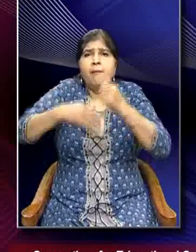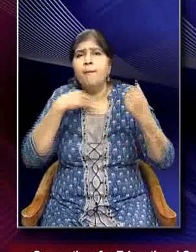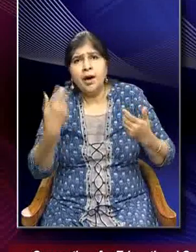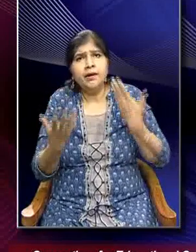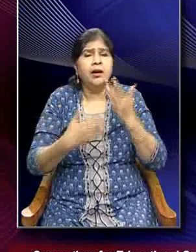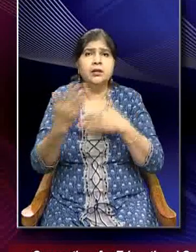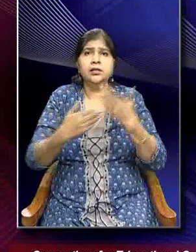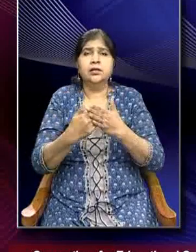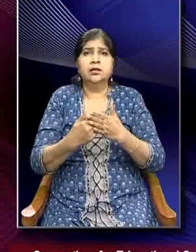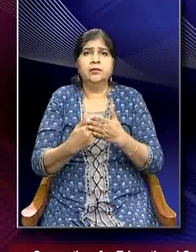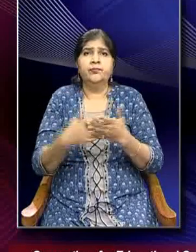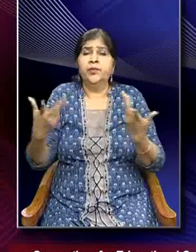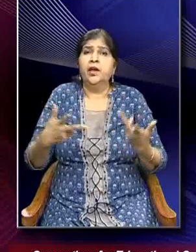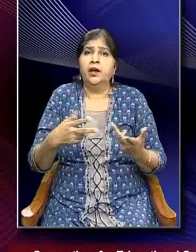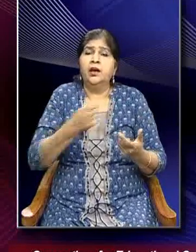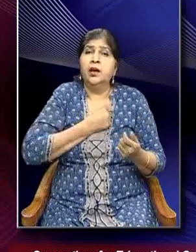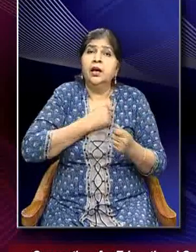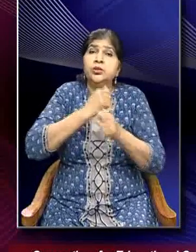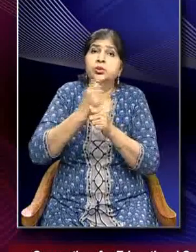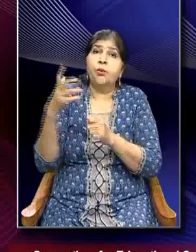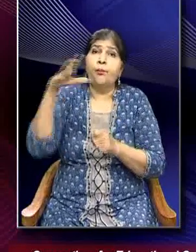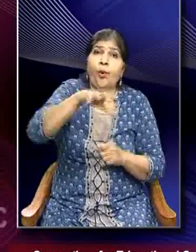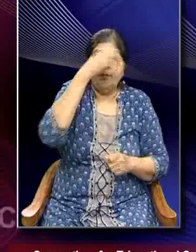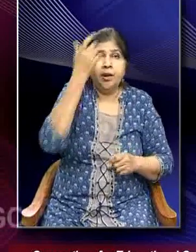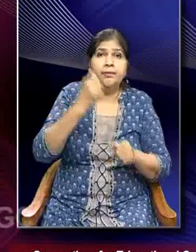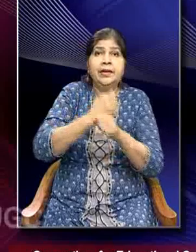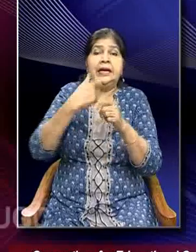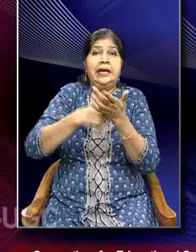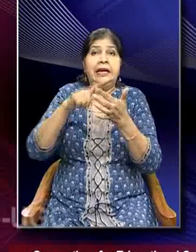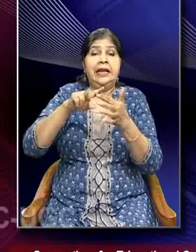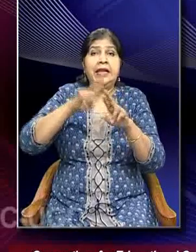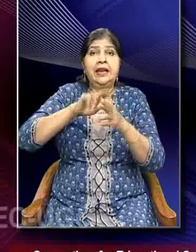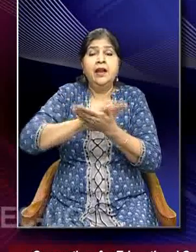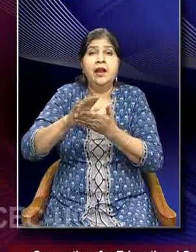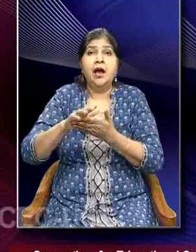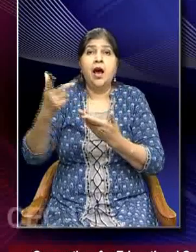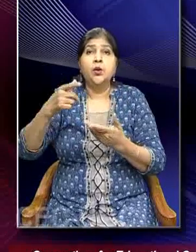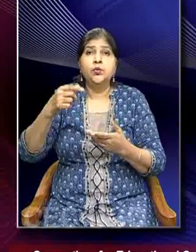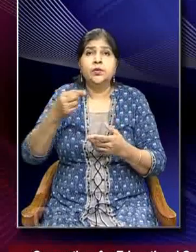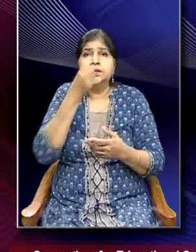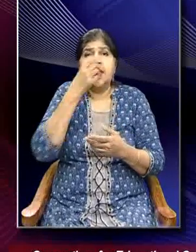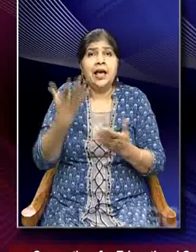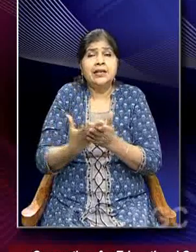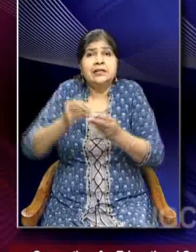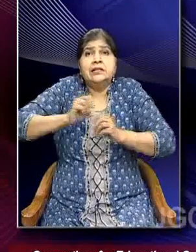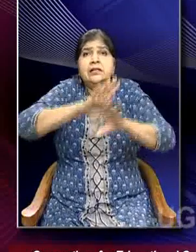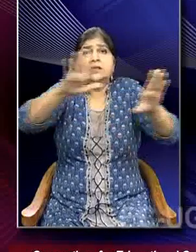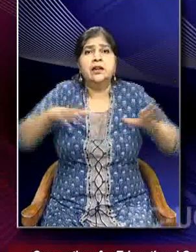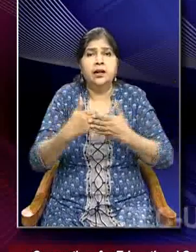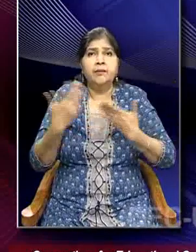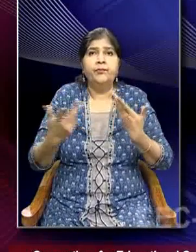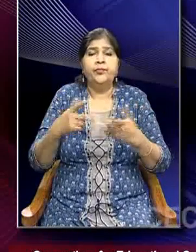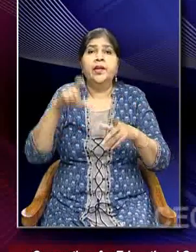greater amount of greenhouse gases to be released into the atmosphere. Drier